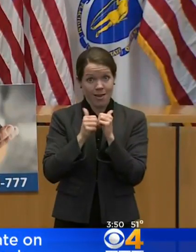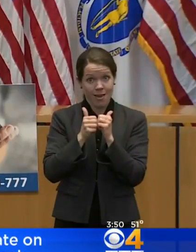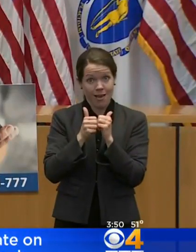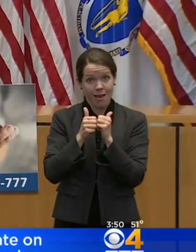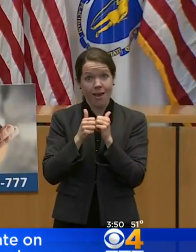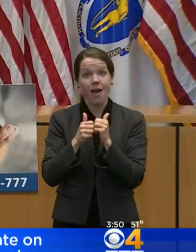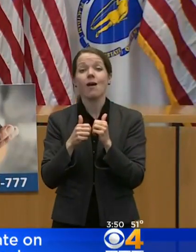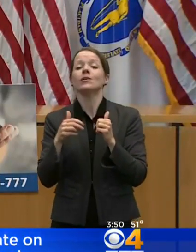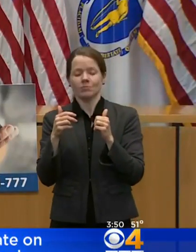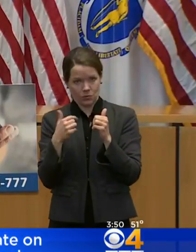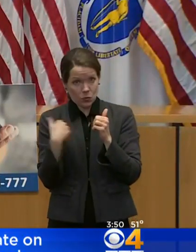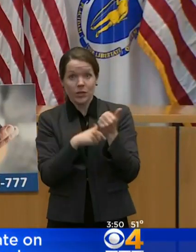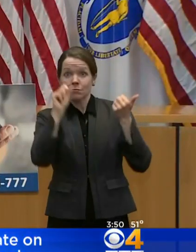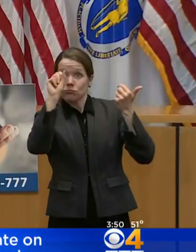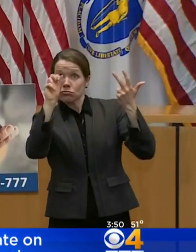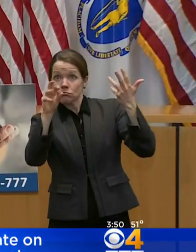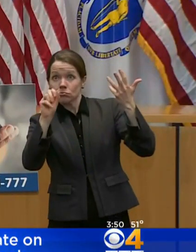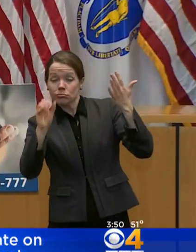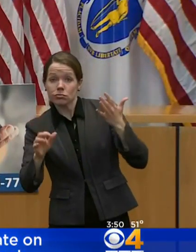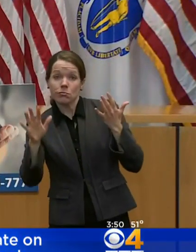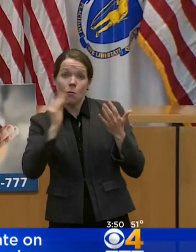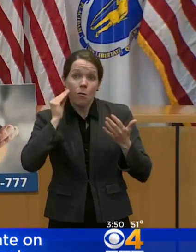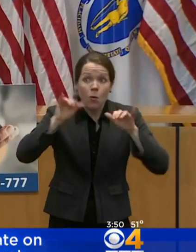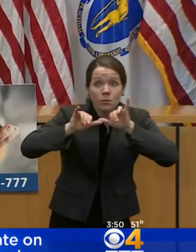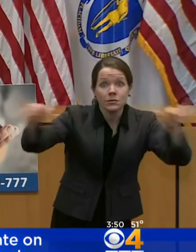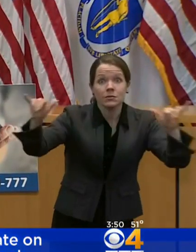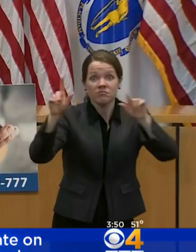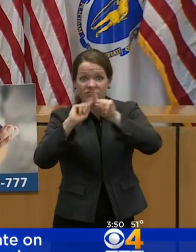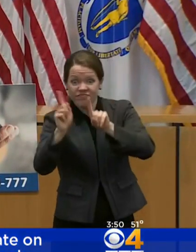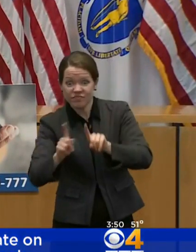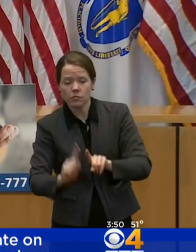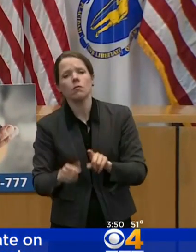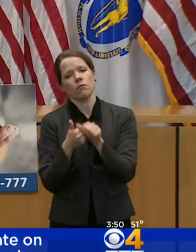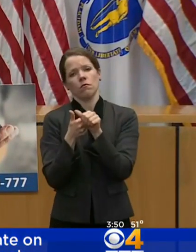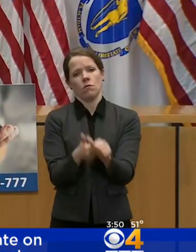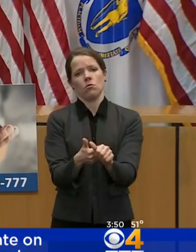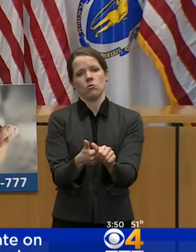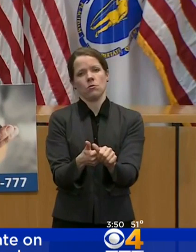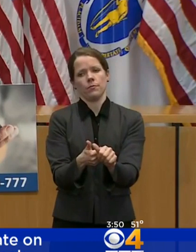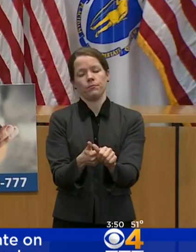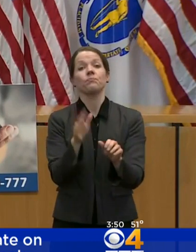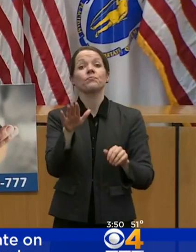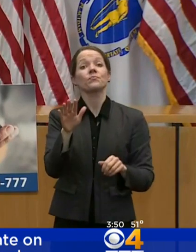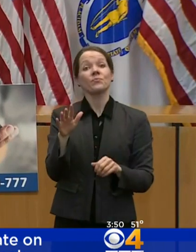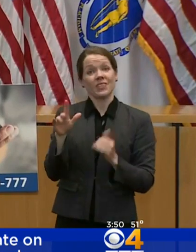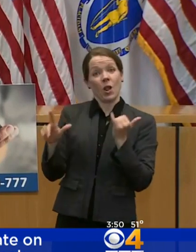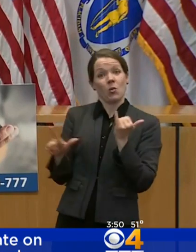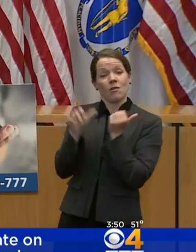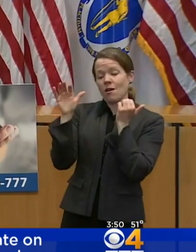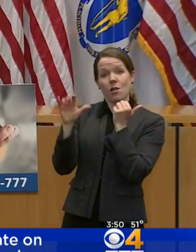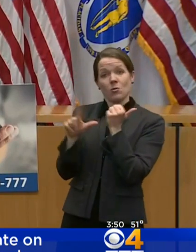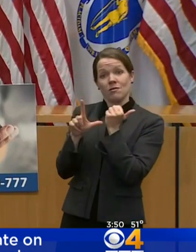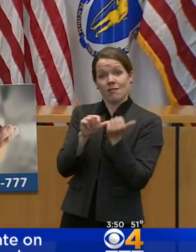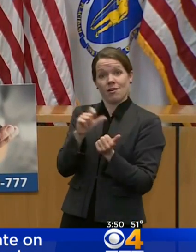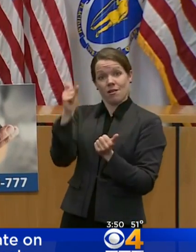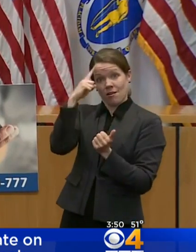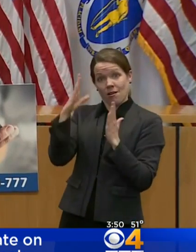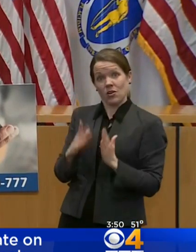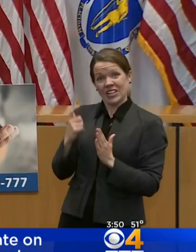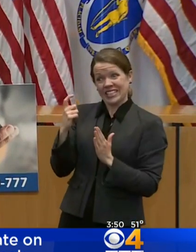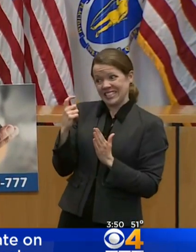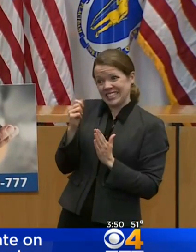Lieutenant Governor mentioned yesterday we put additional guidance out to ensure the safety of our grocery stores for both employees and customers.